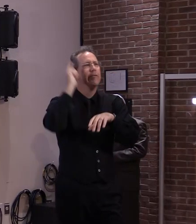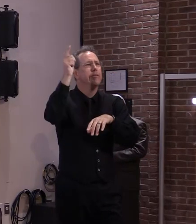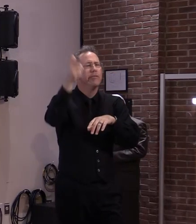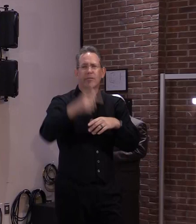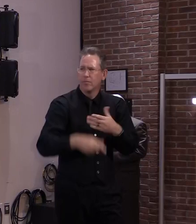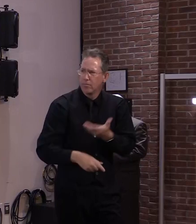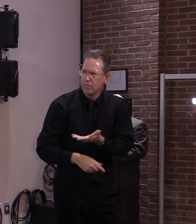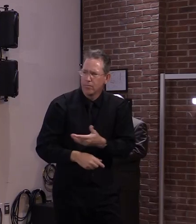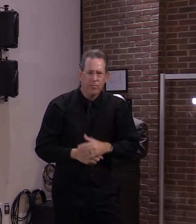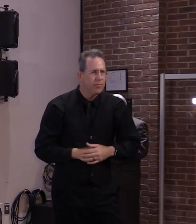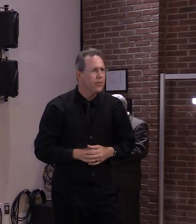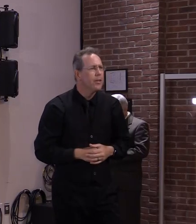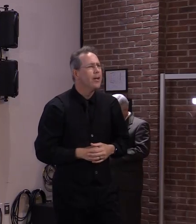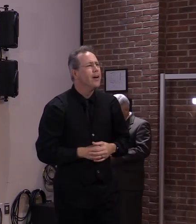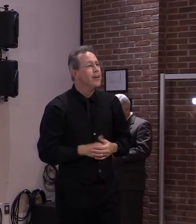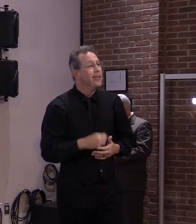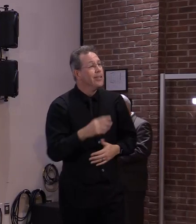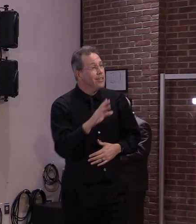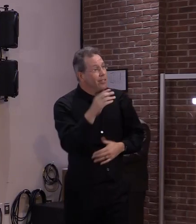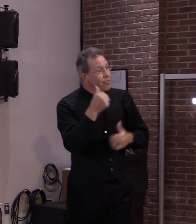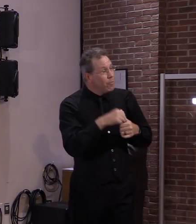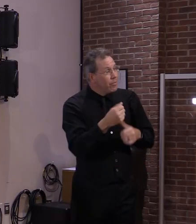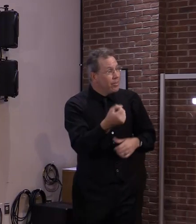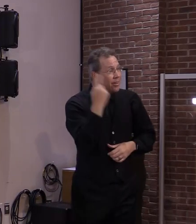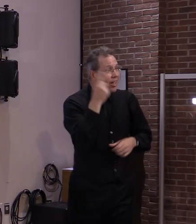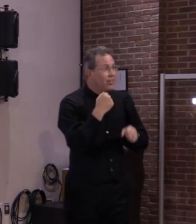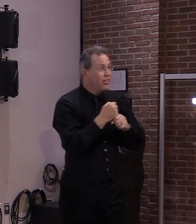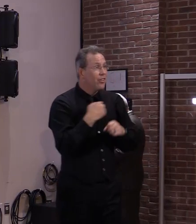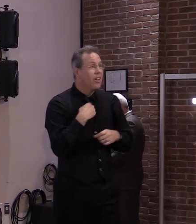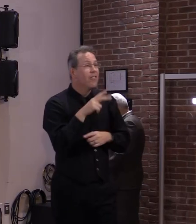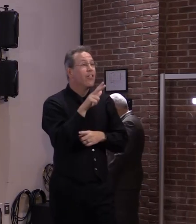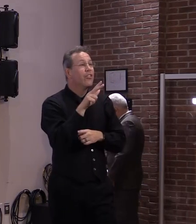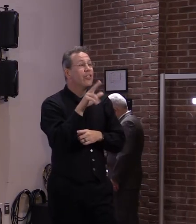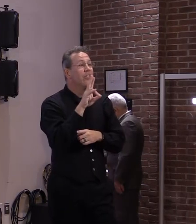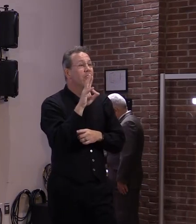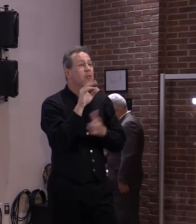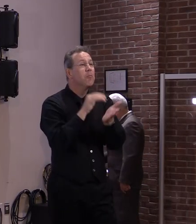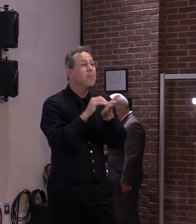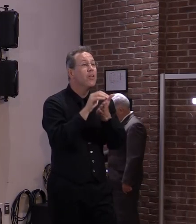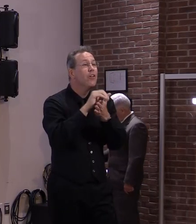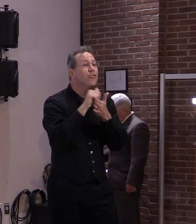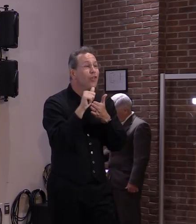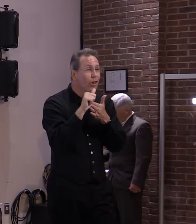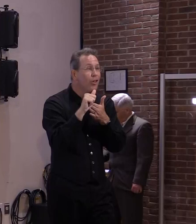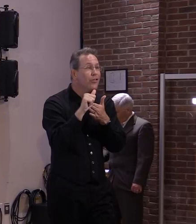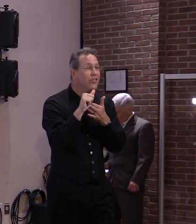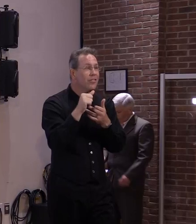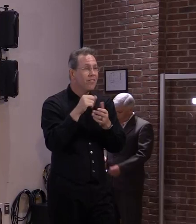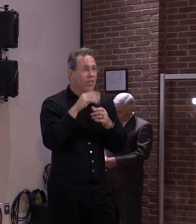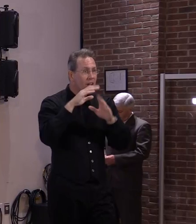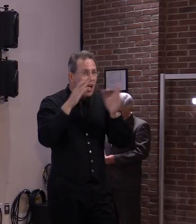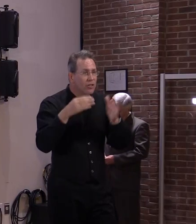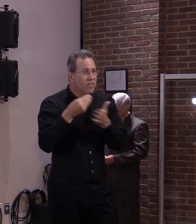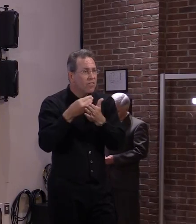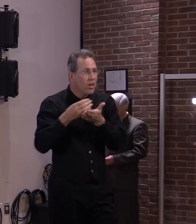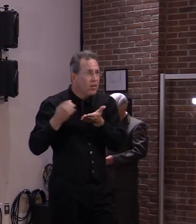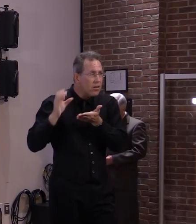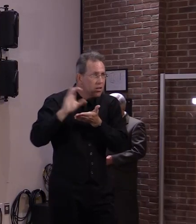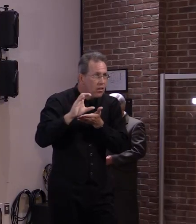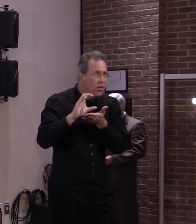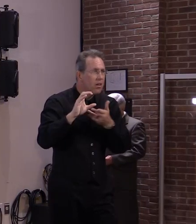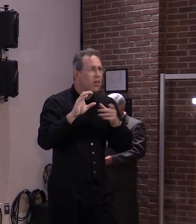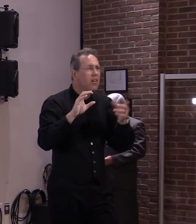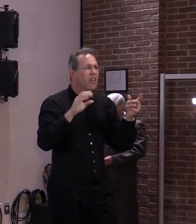point, $37 million housing bond. And then it leveraged another $65 million of private assets for $100 million